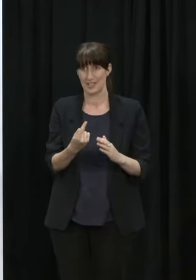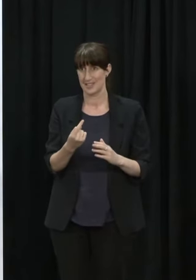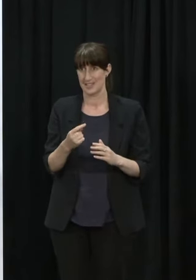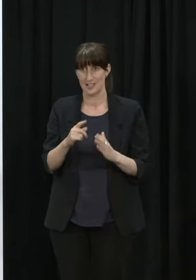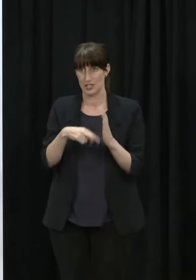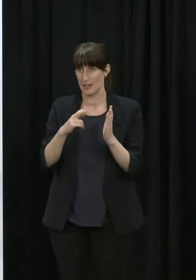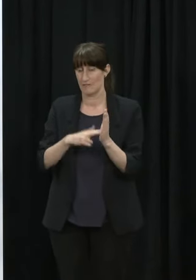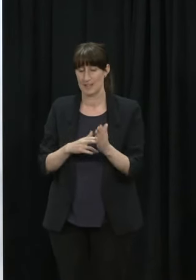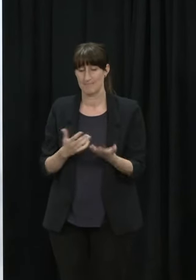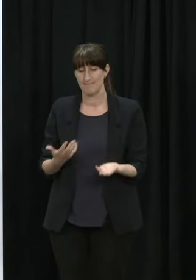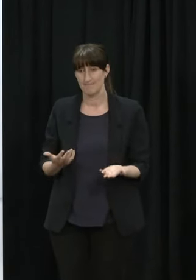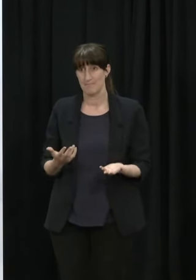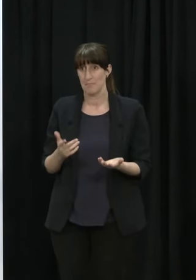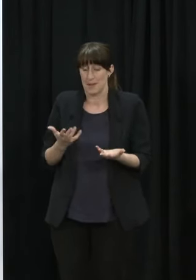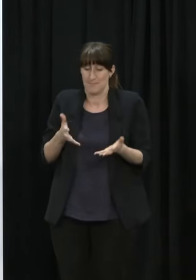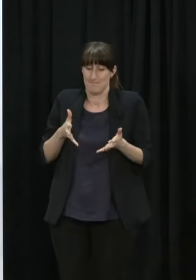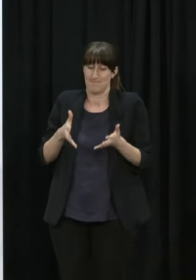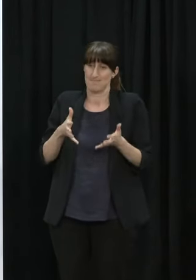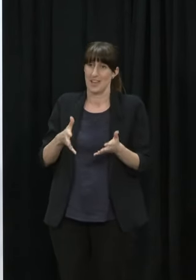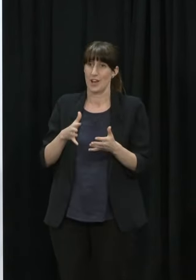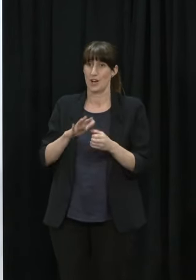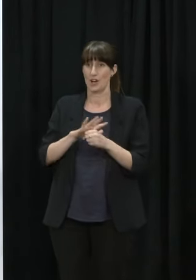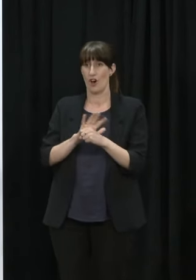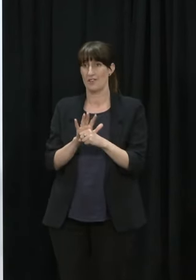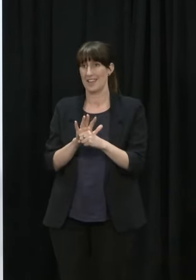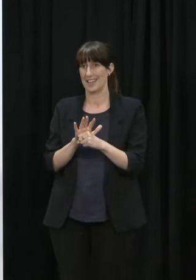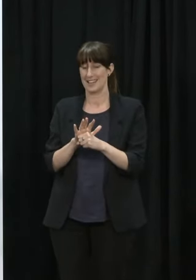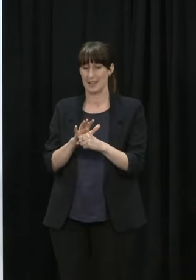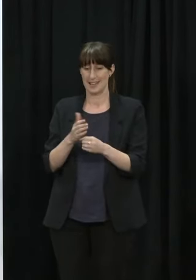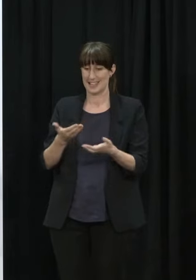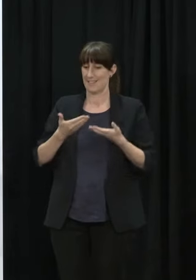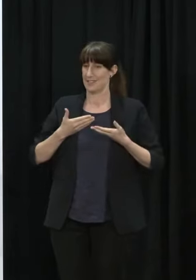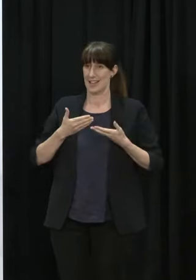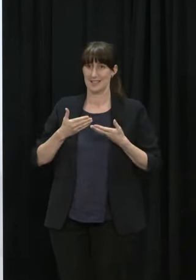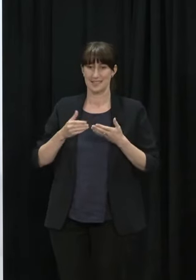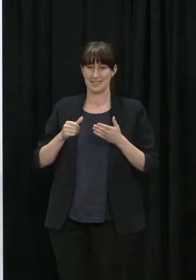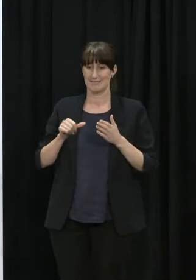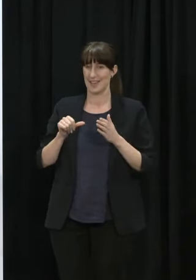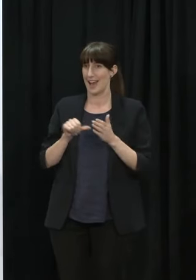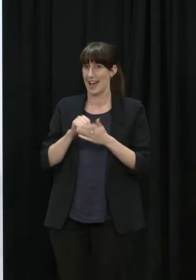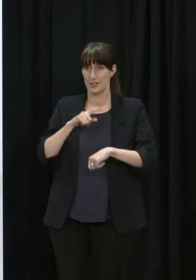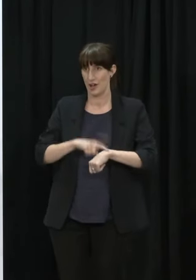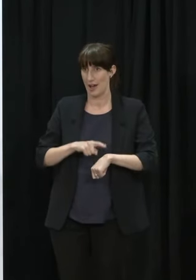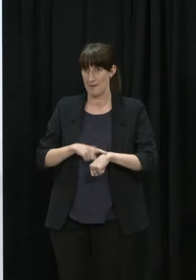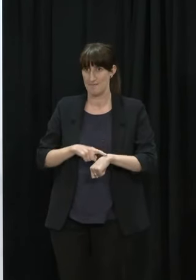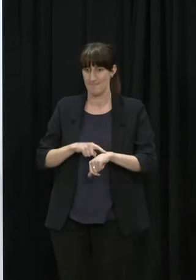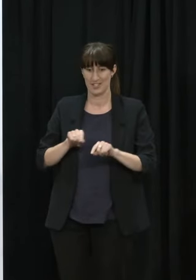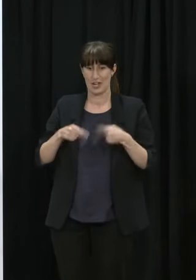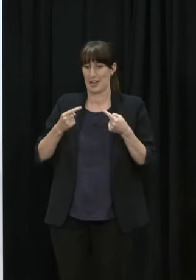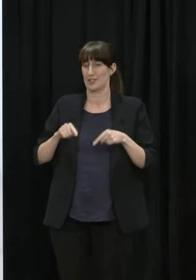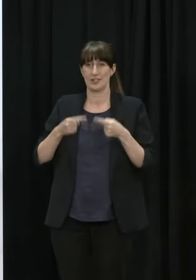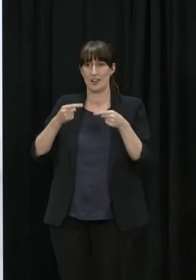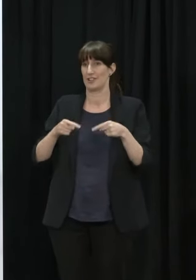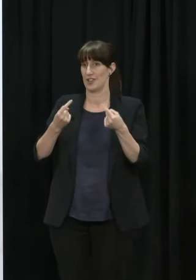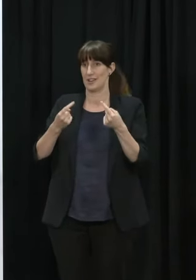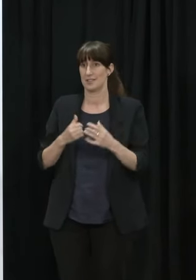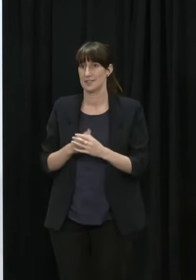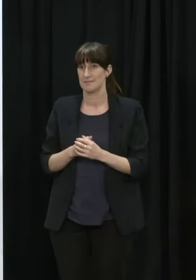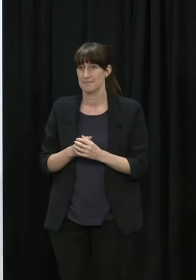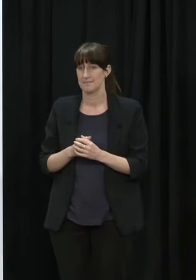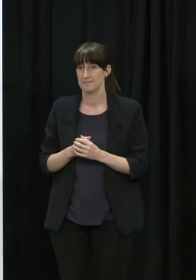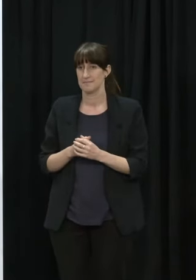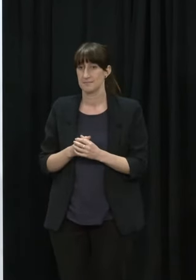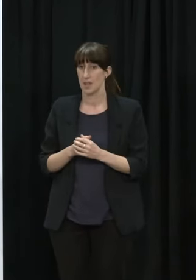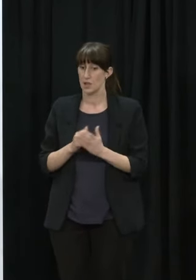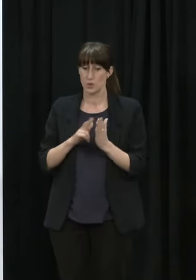challenges for us and that means that while we can work to provide certainty we can't always absolutely give people certainty. That's not just something